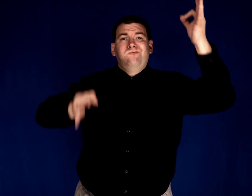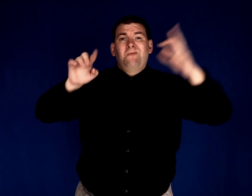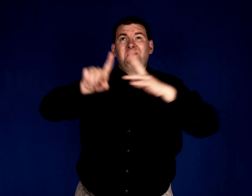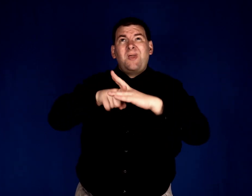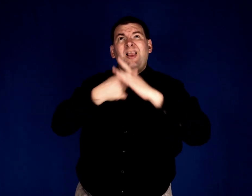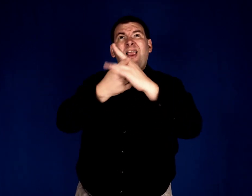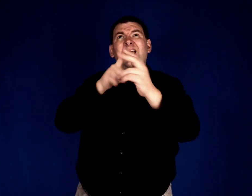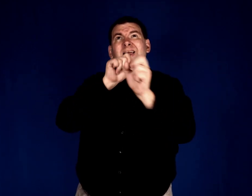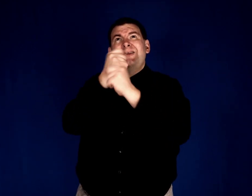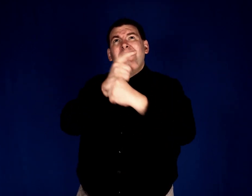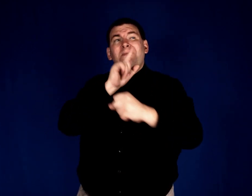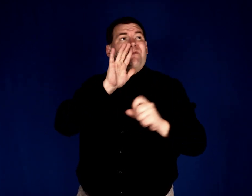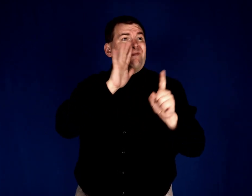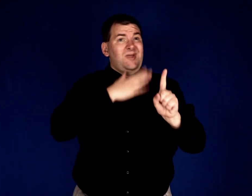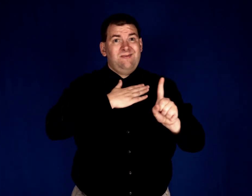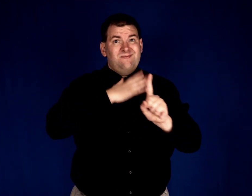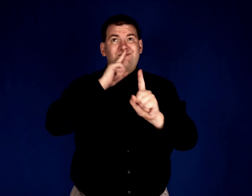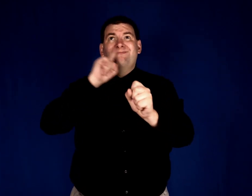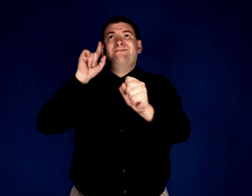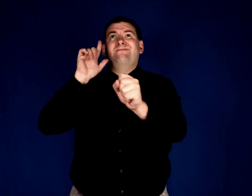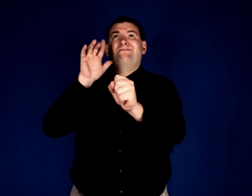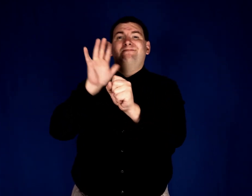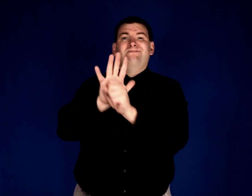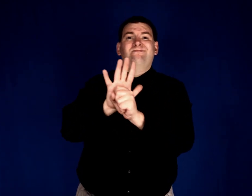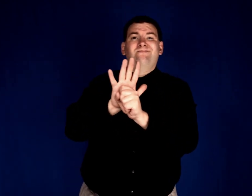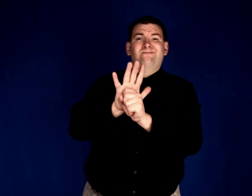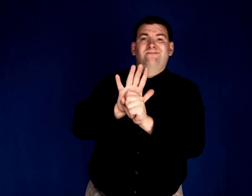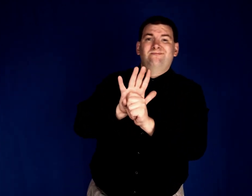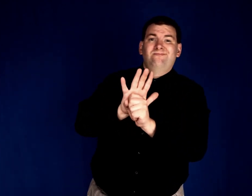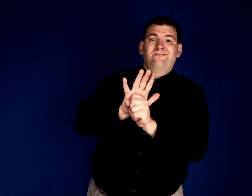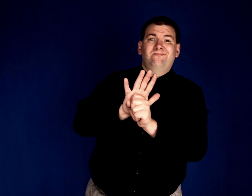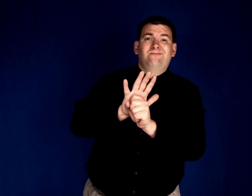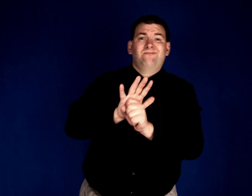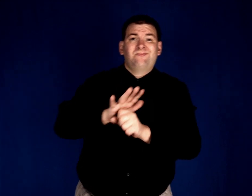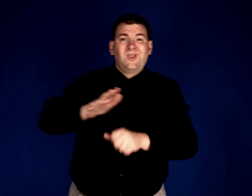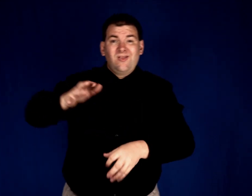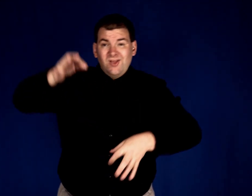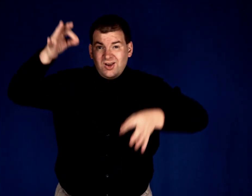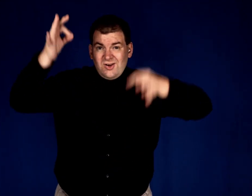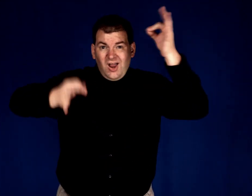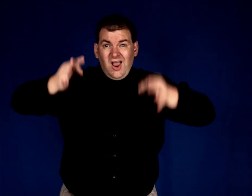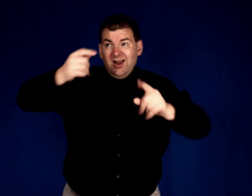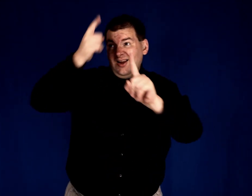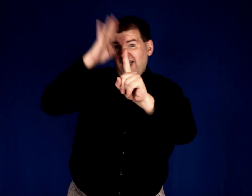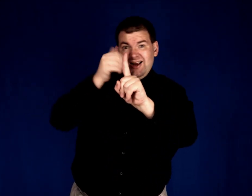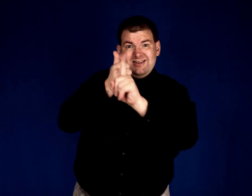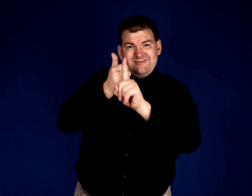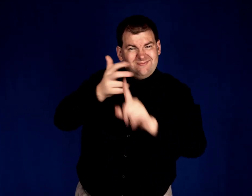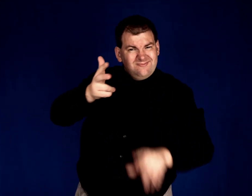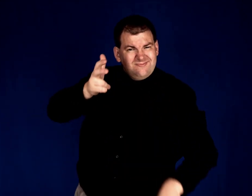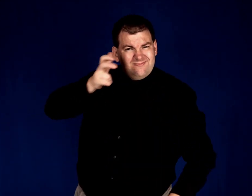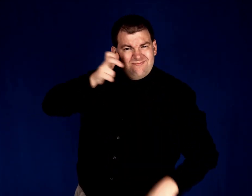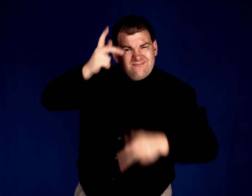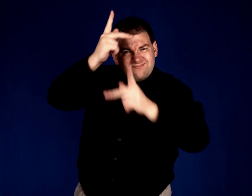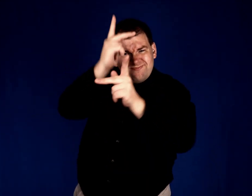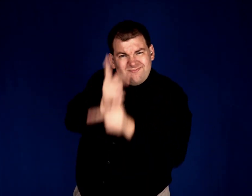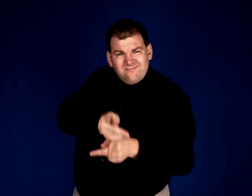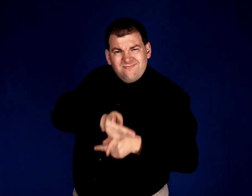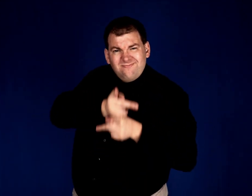He began to make His plea. As the judge carefully listened,